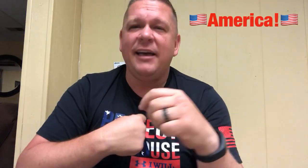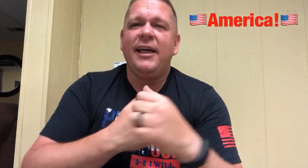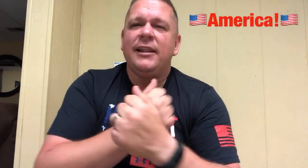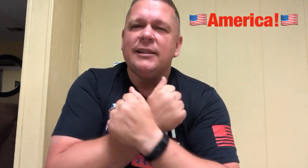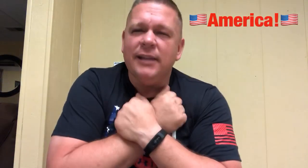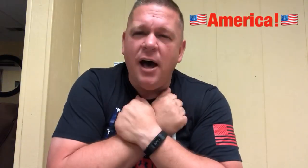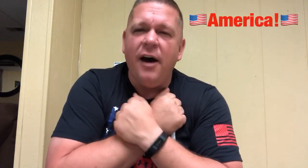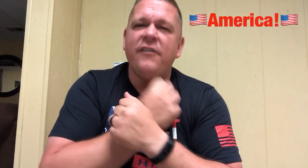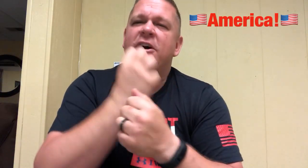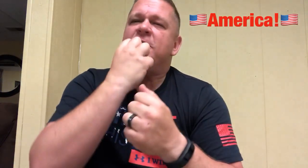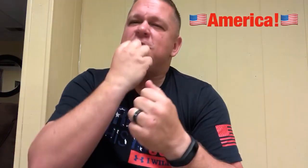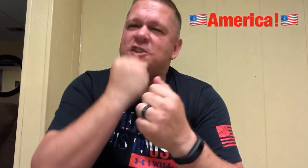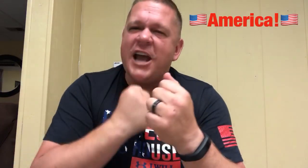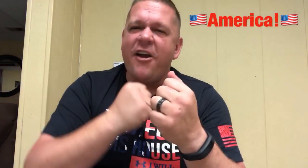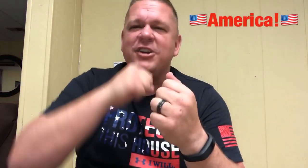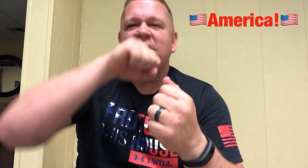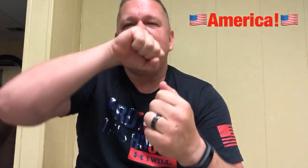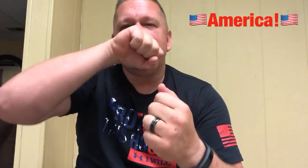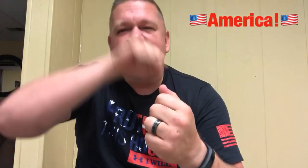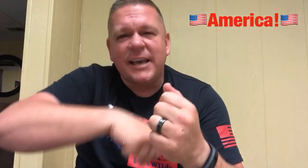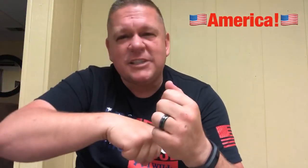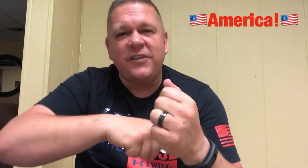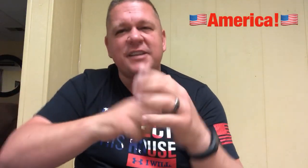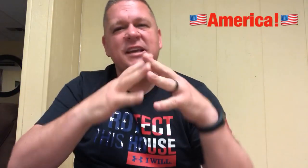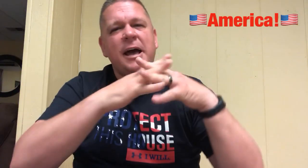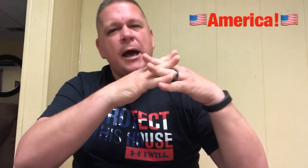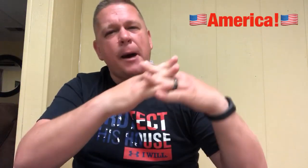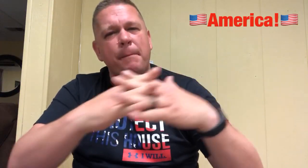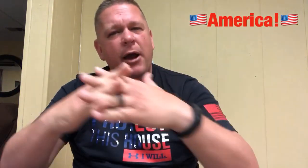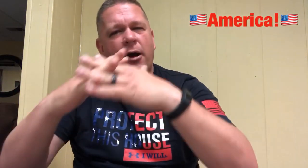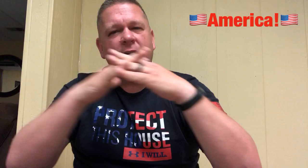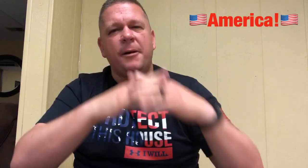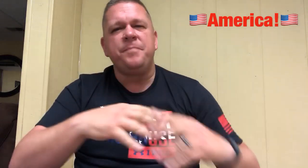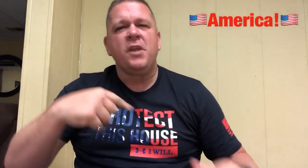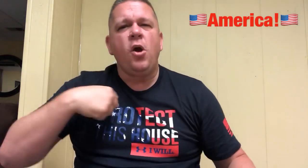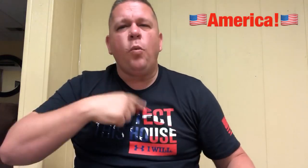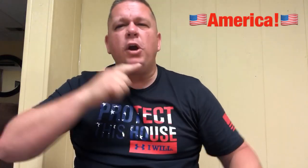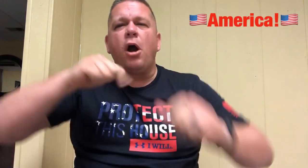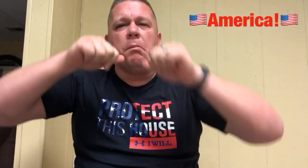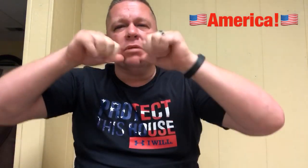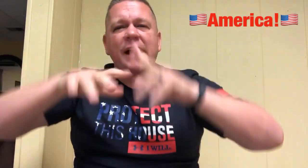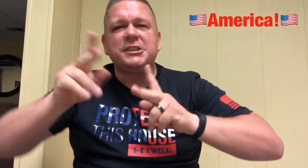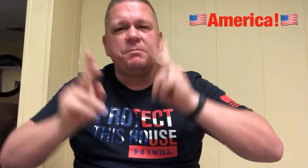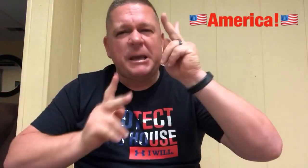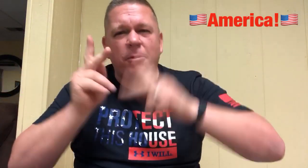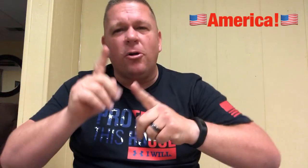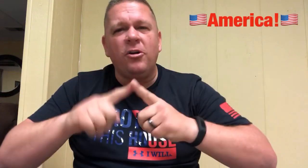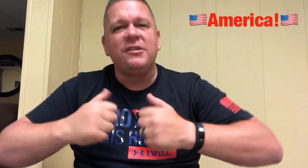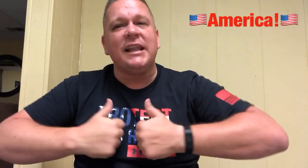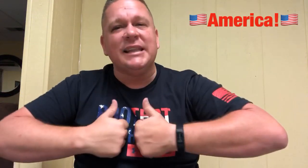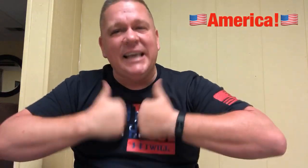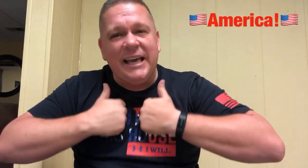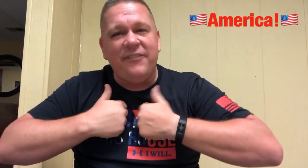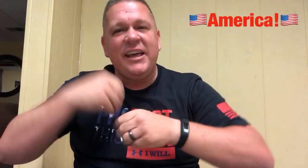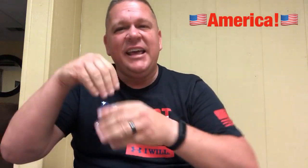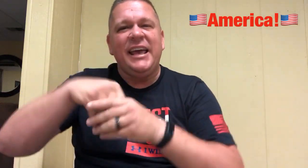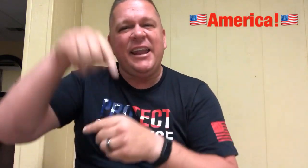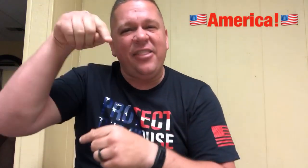love, cherish, and kiss fist America. We are a blessed people to live in